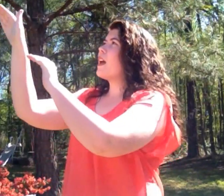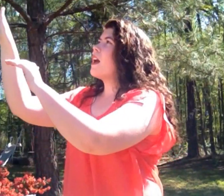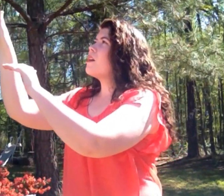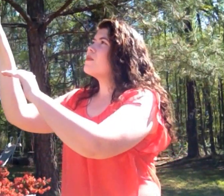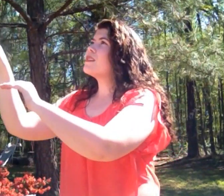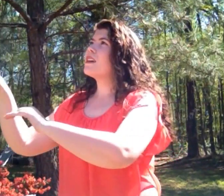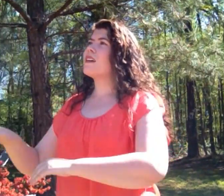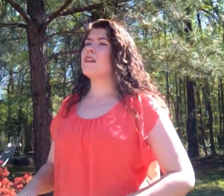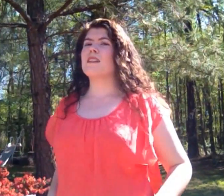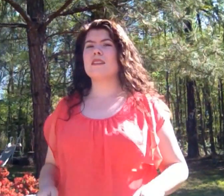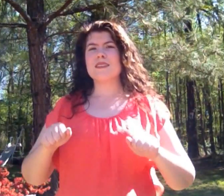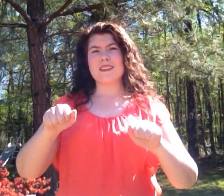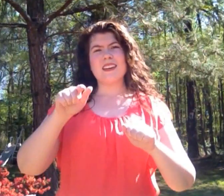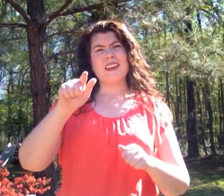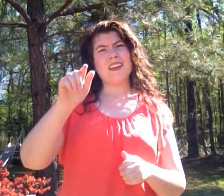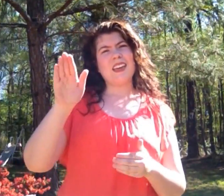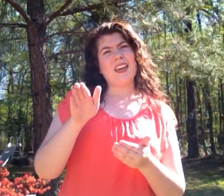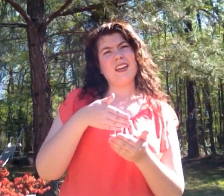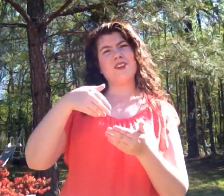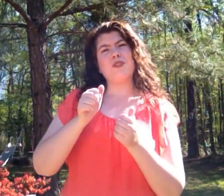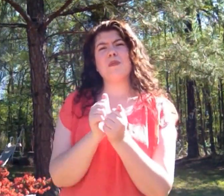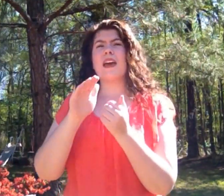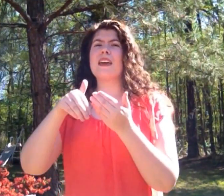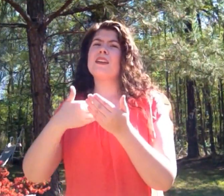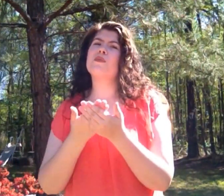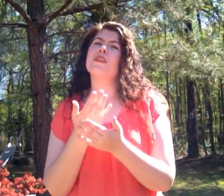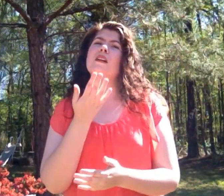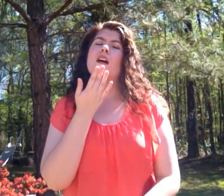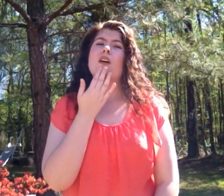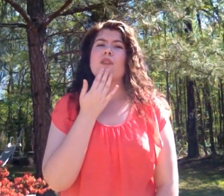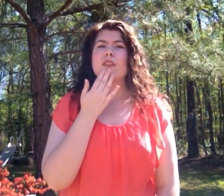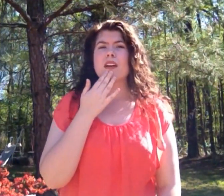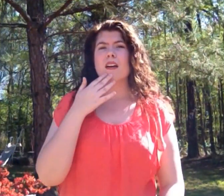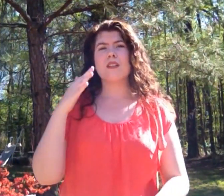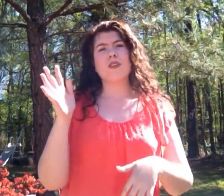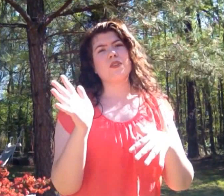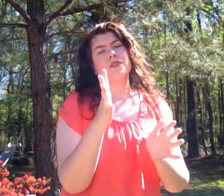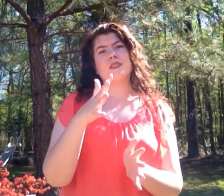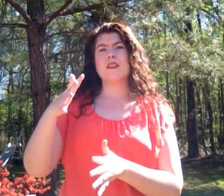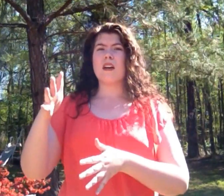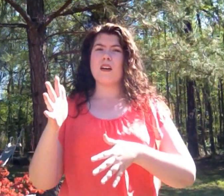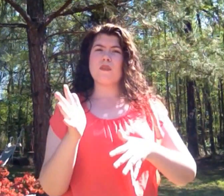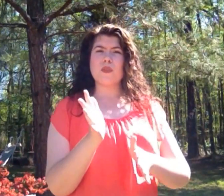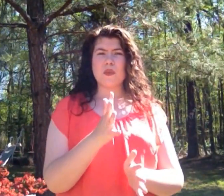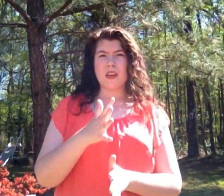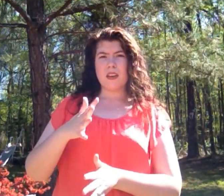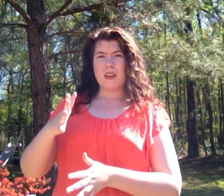mountain? Can you sing with all the colors of the wind?